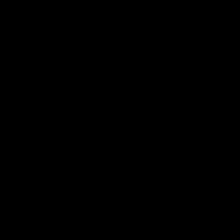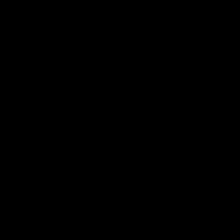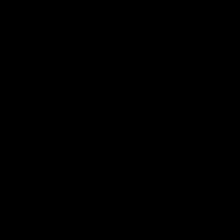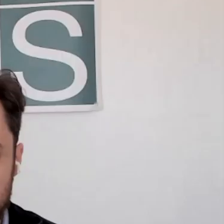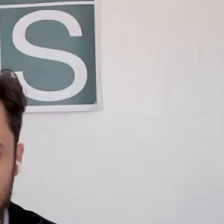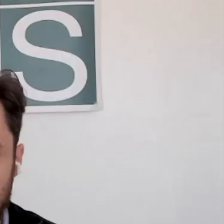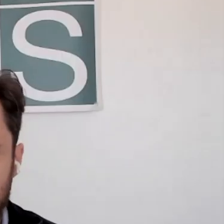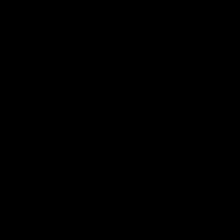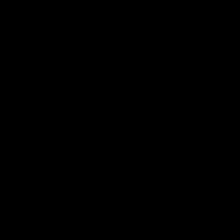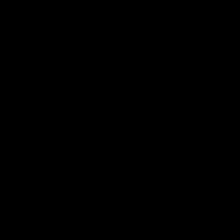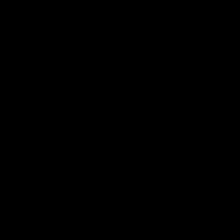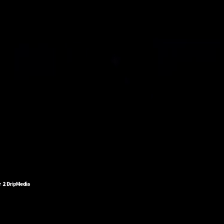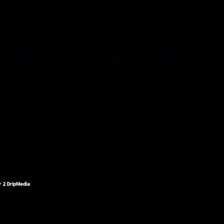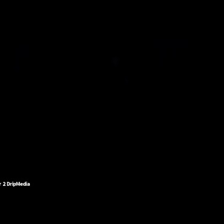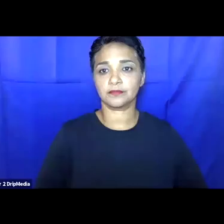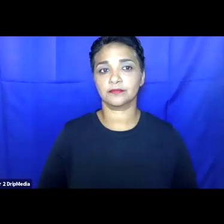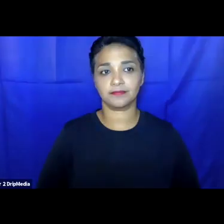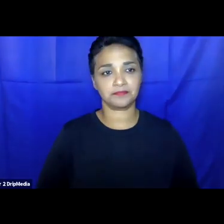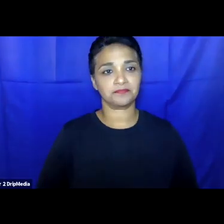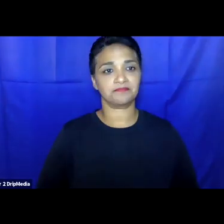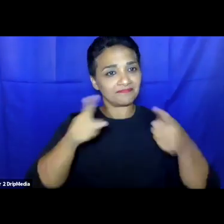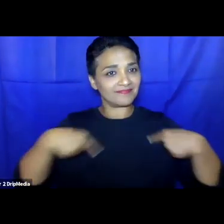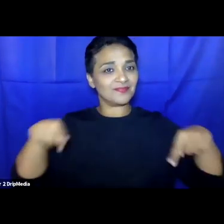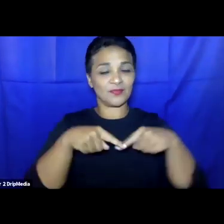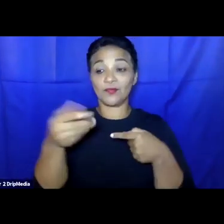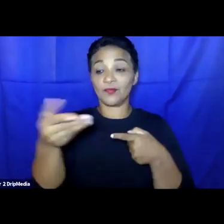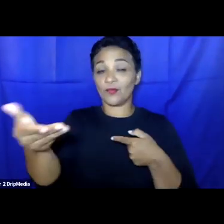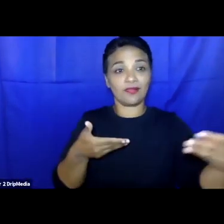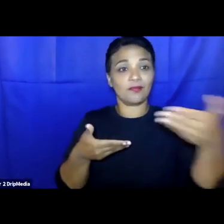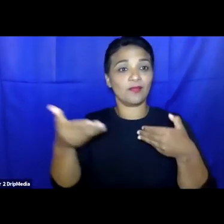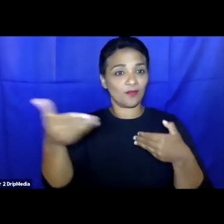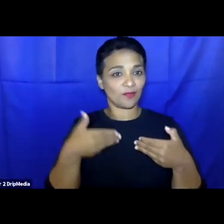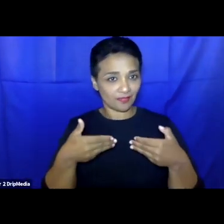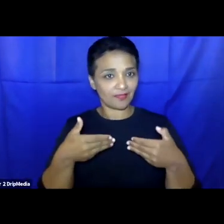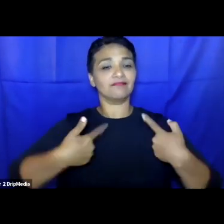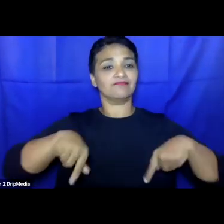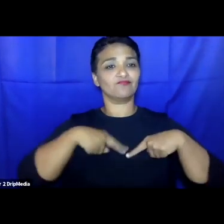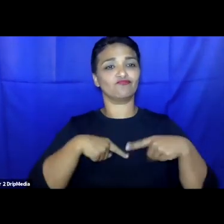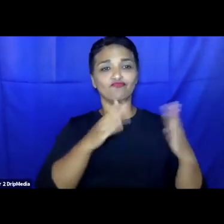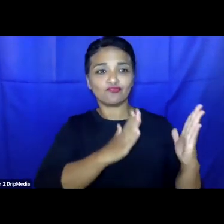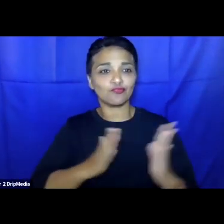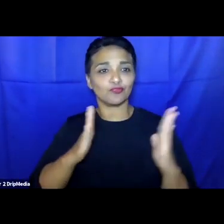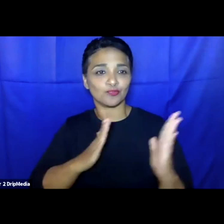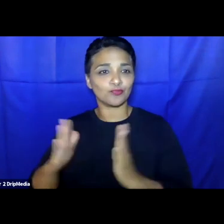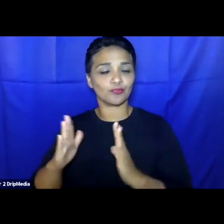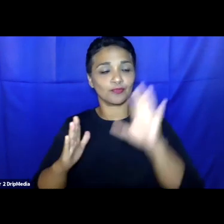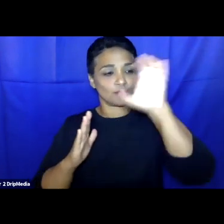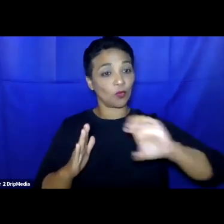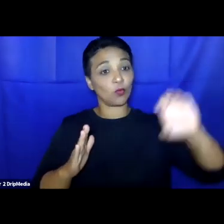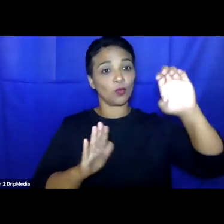So welcome everyone to this regional session on Europe at the conference 70 years protecting